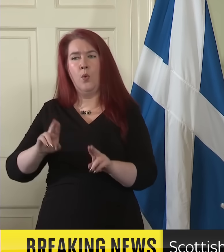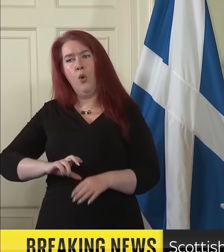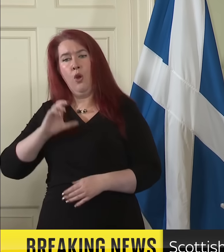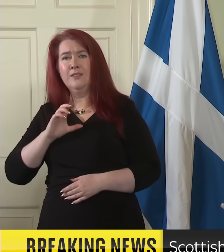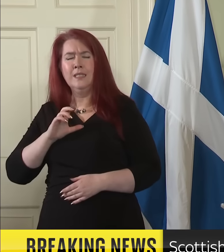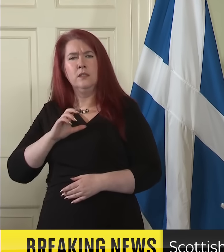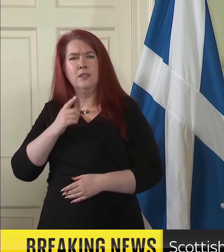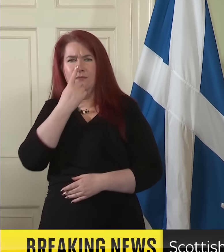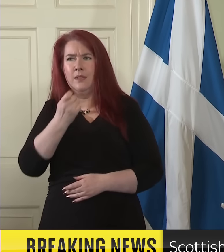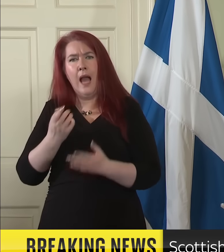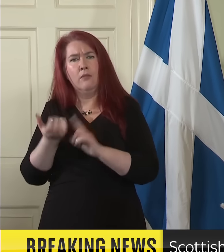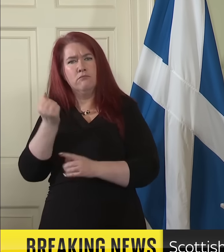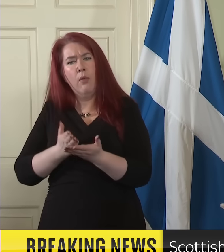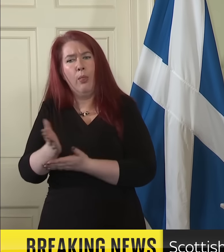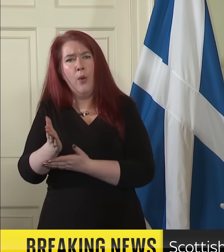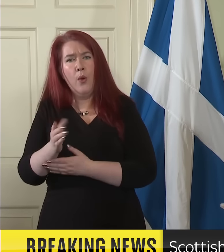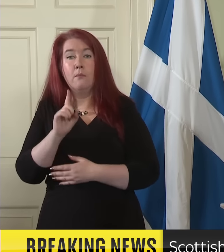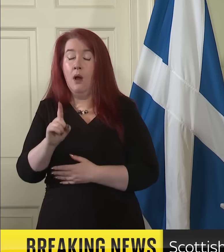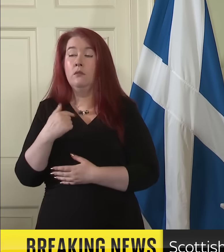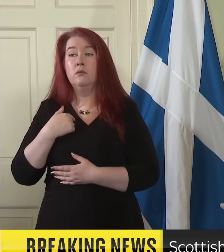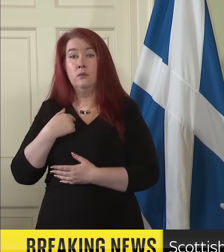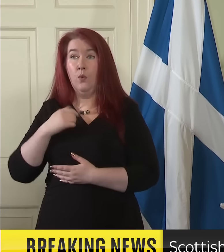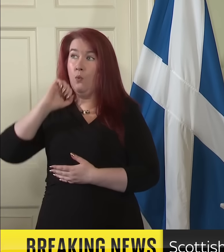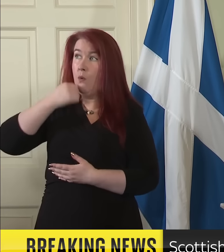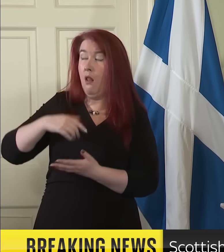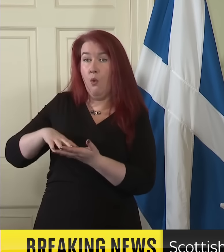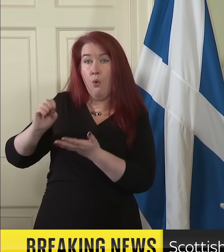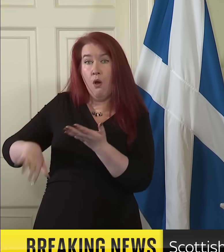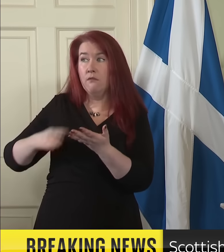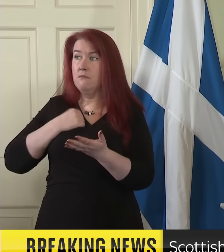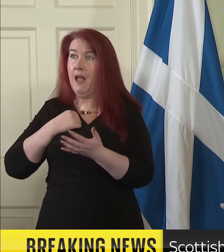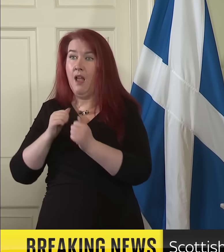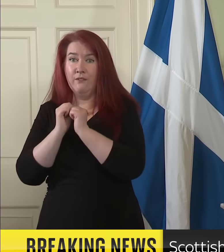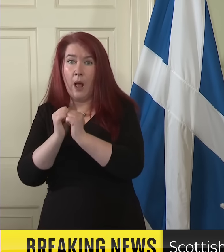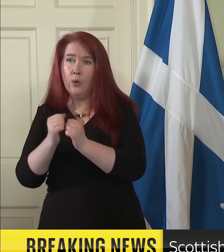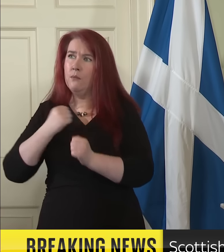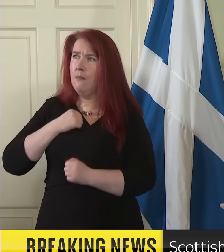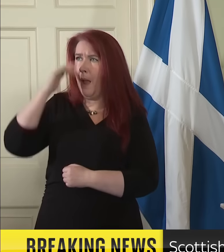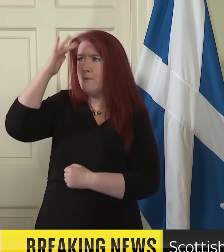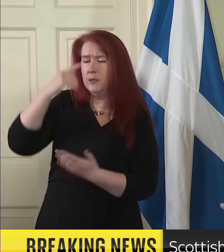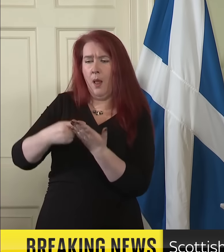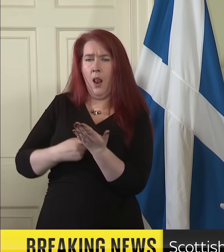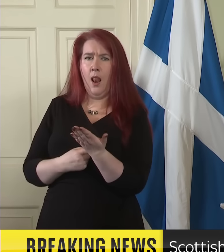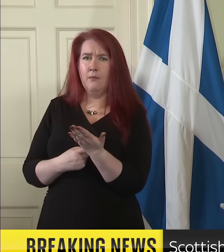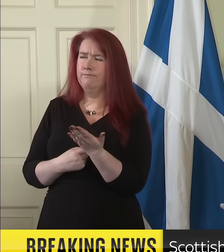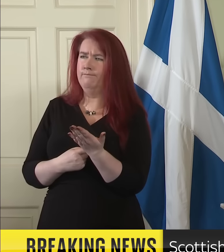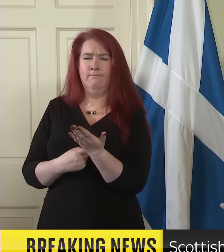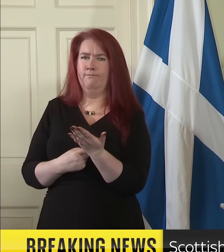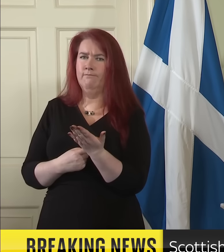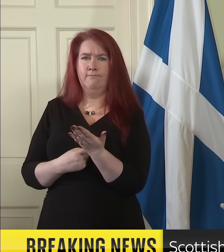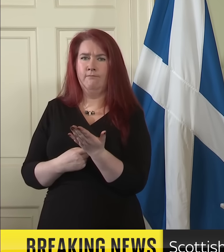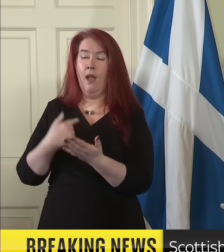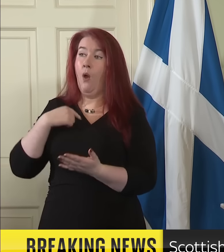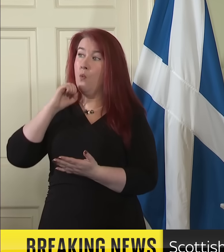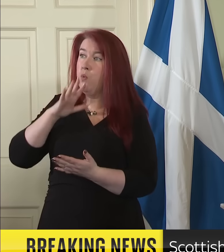possible, I am not willing to trade my values and principles or do deals with whomever